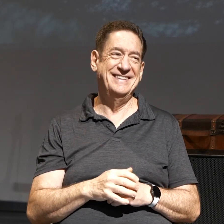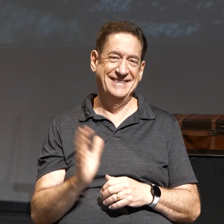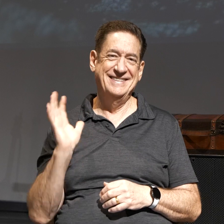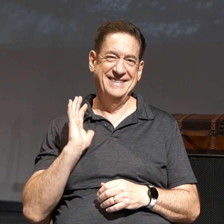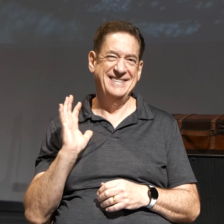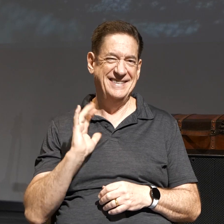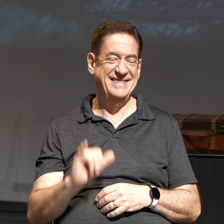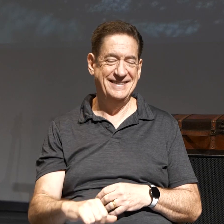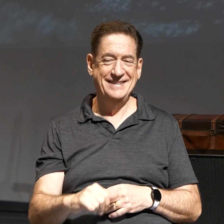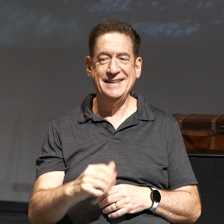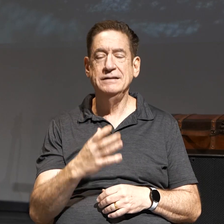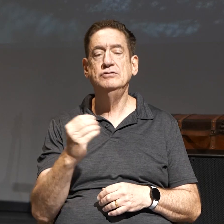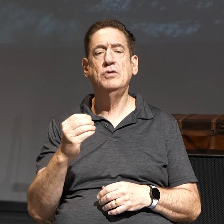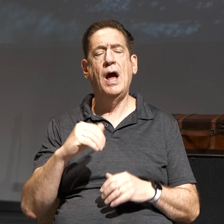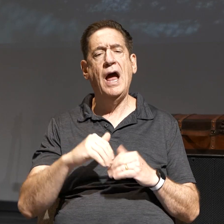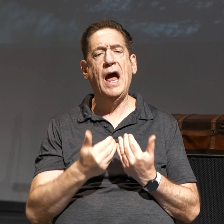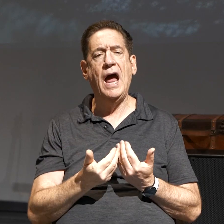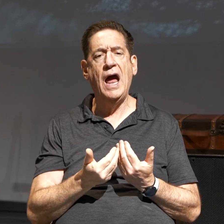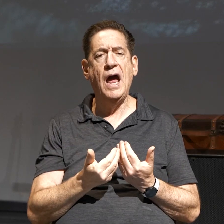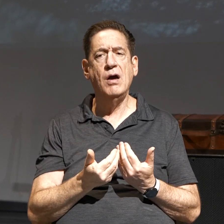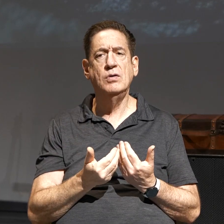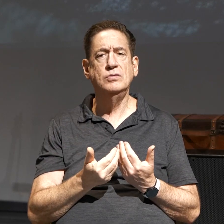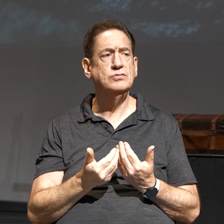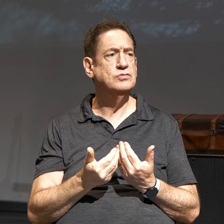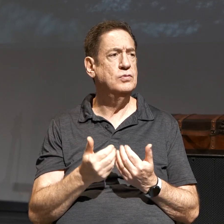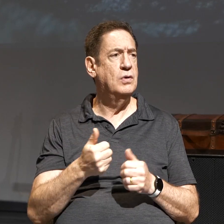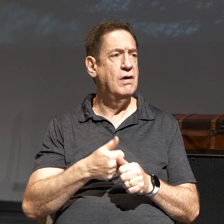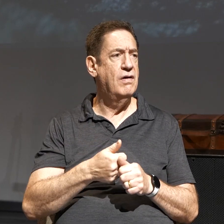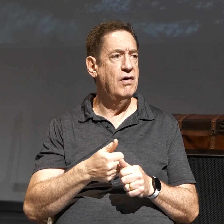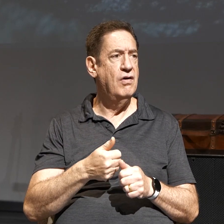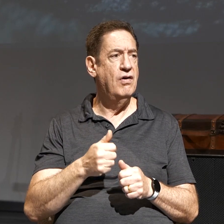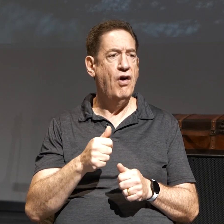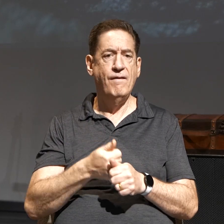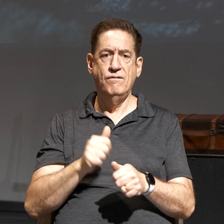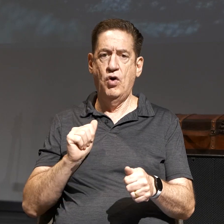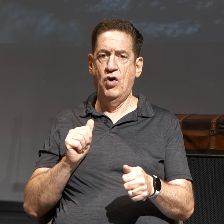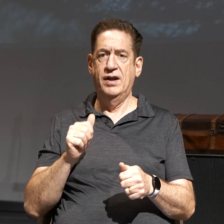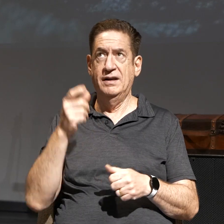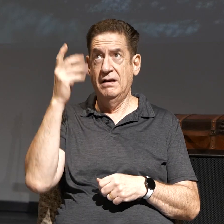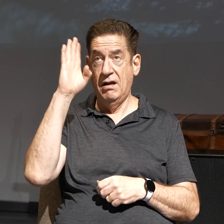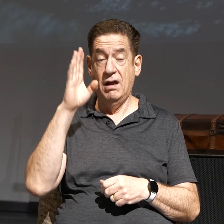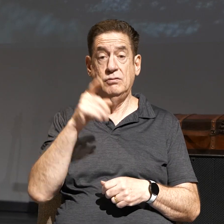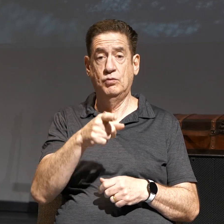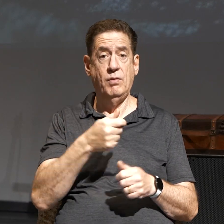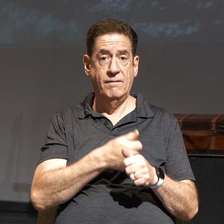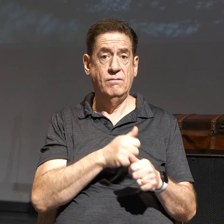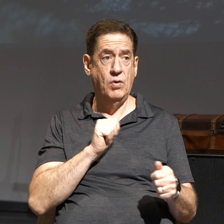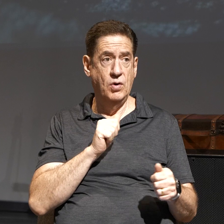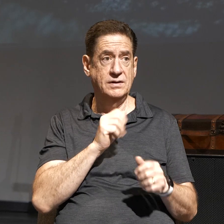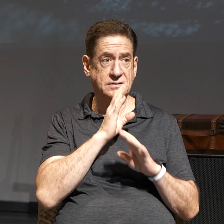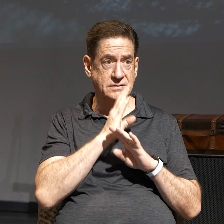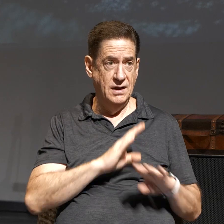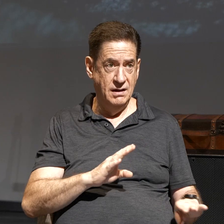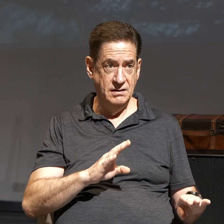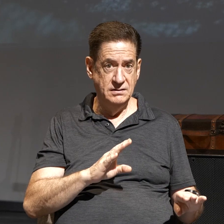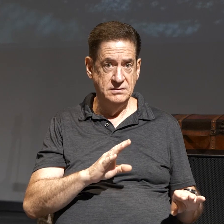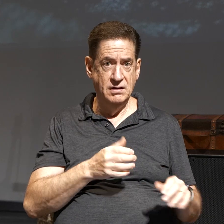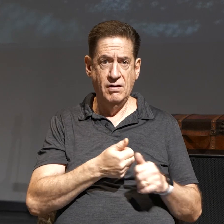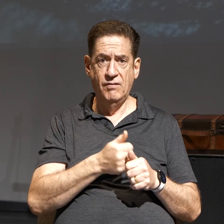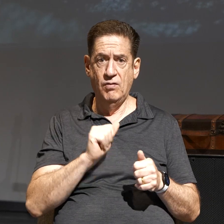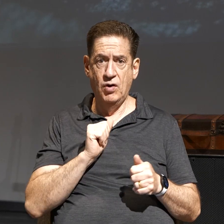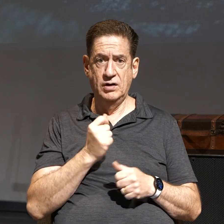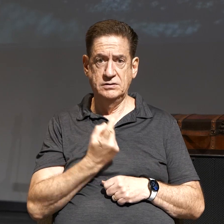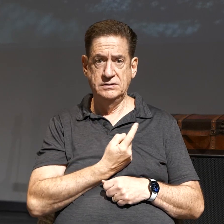how to avoid God is this quote. Avoid silence. Avoid solitude.